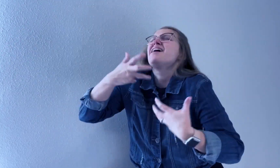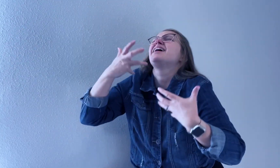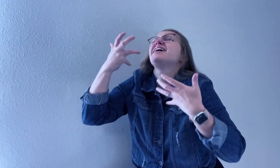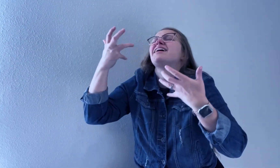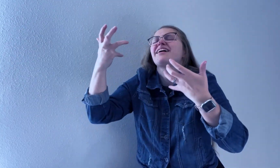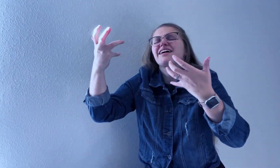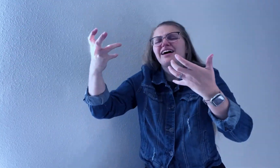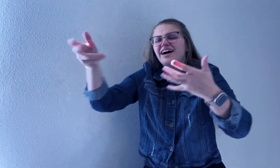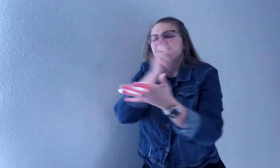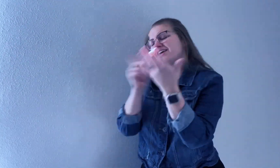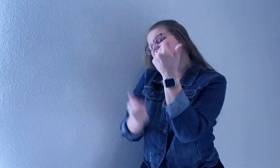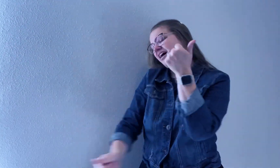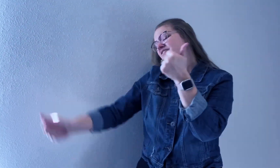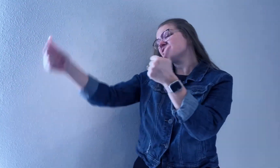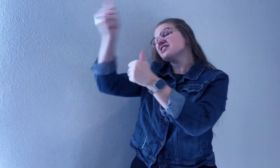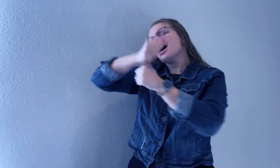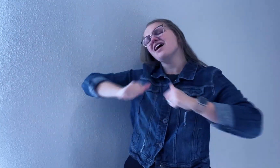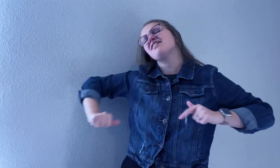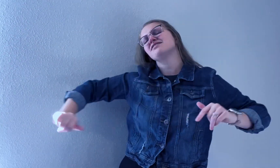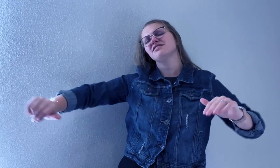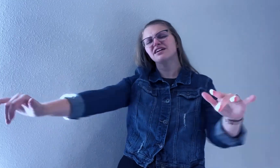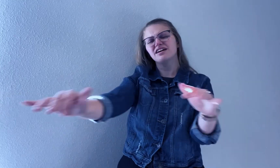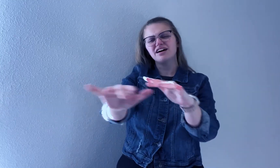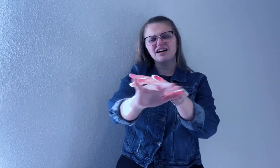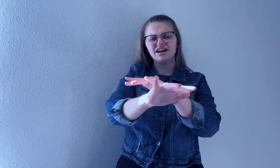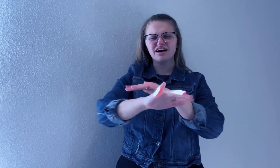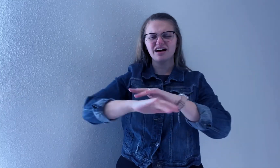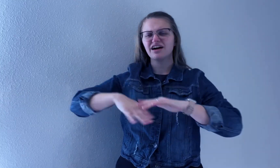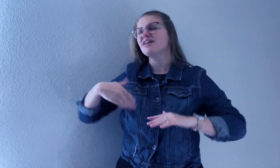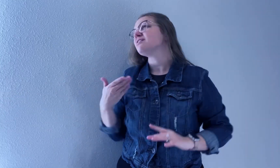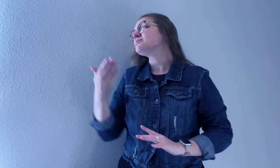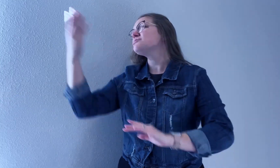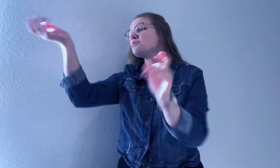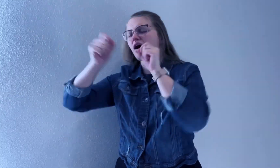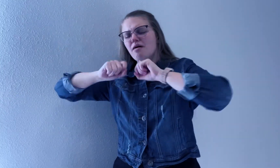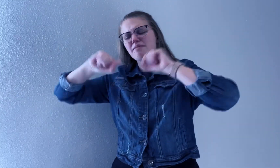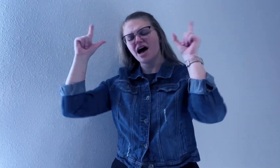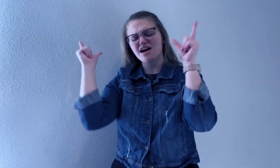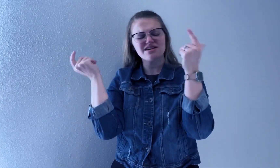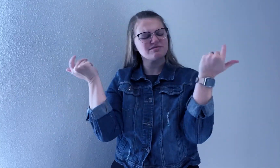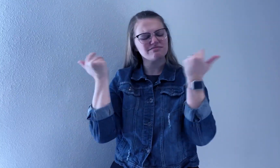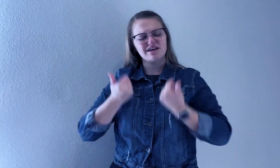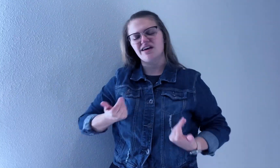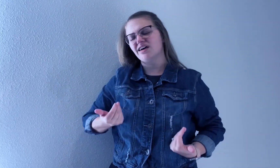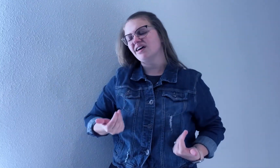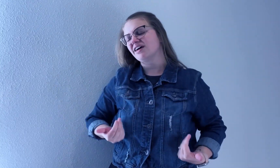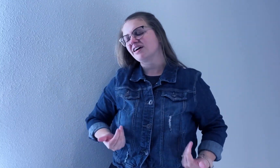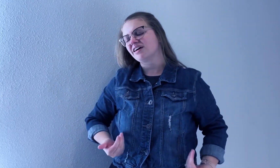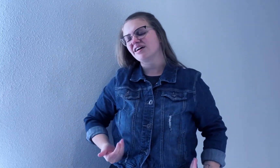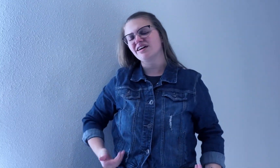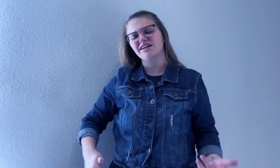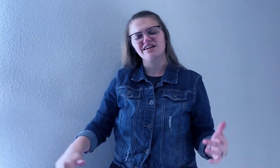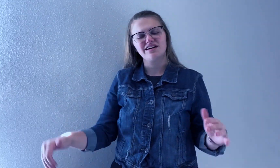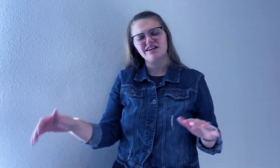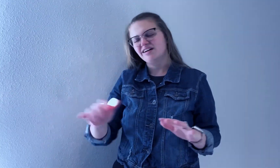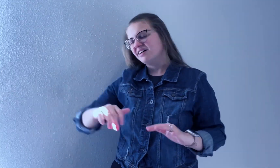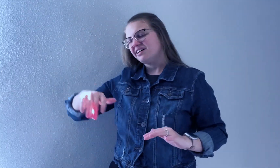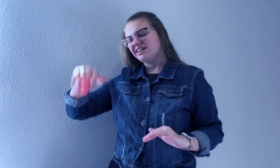King of creation, breathe upon me